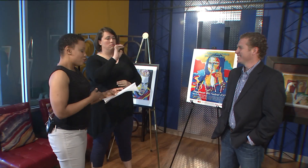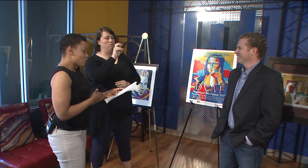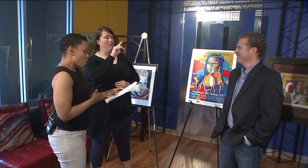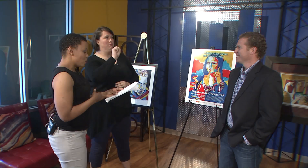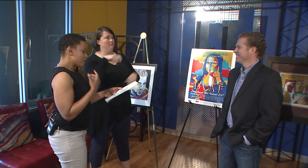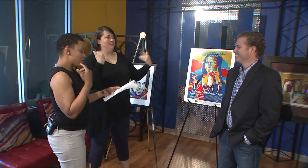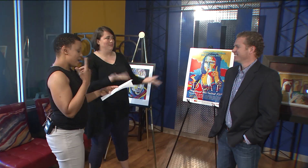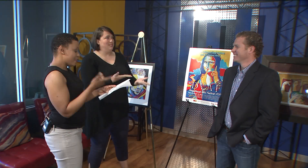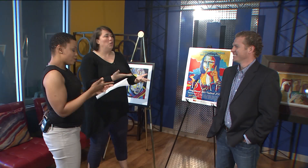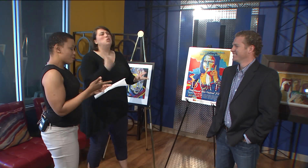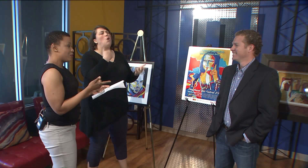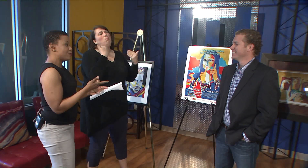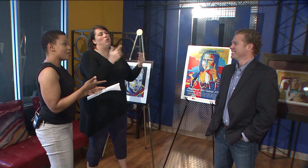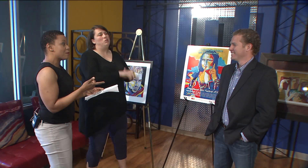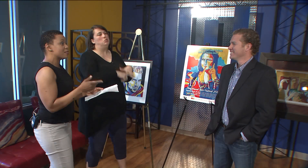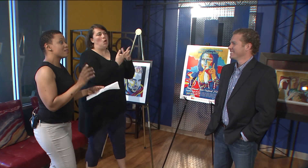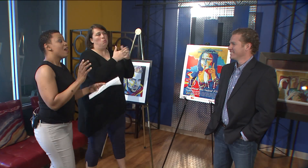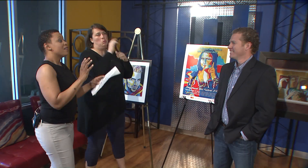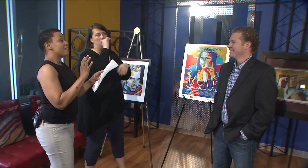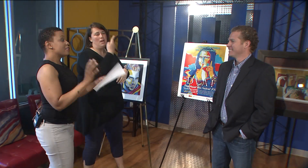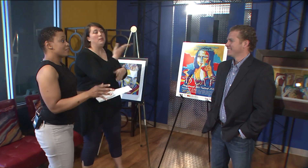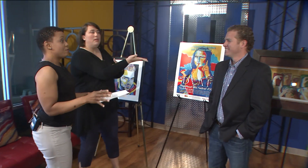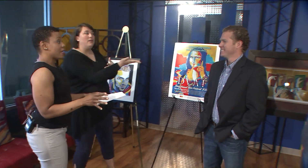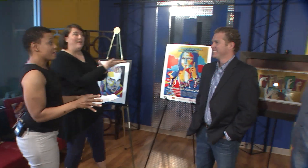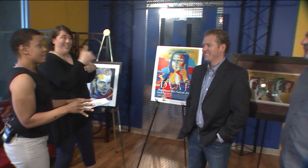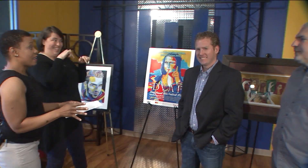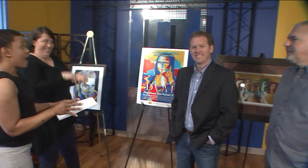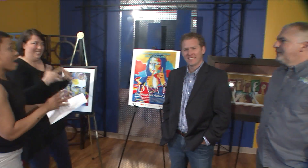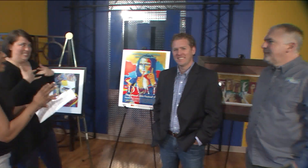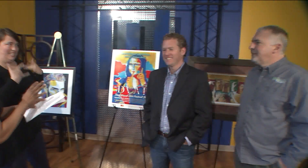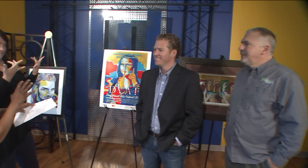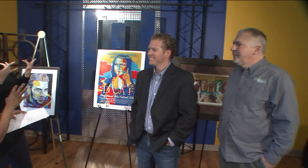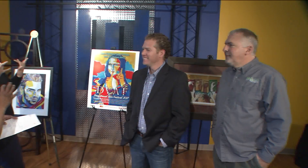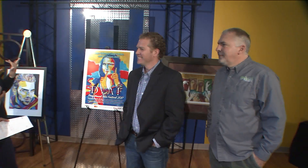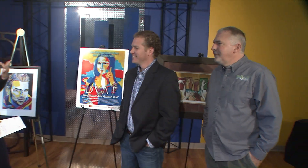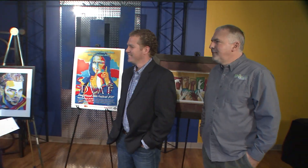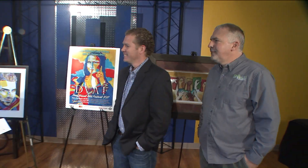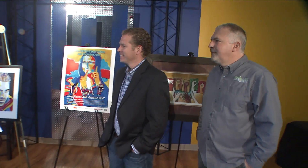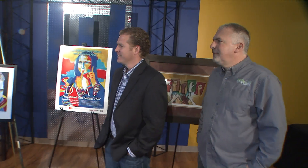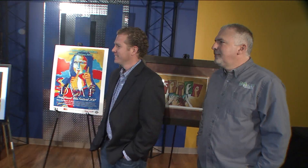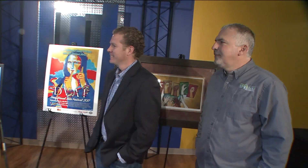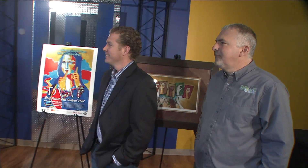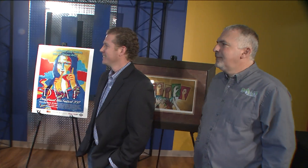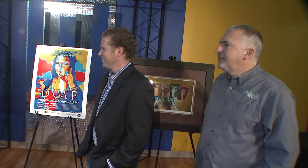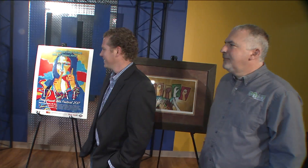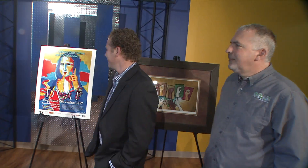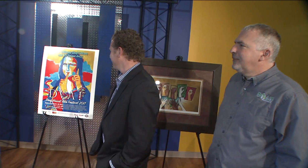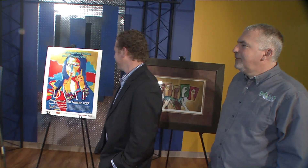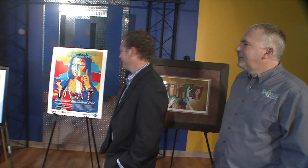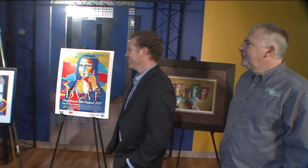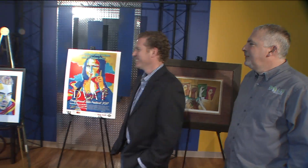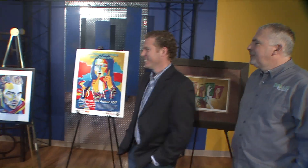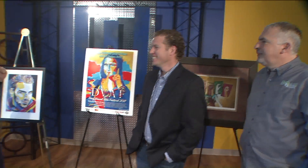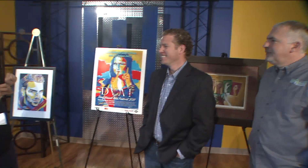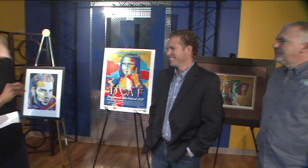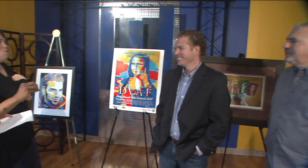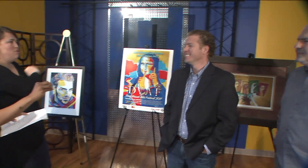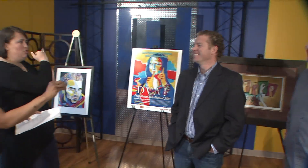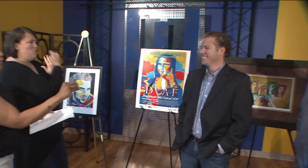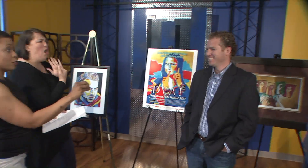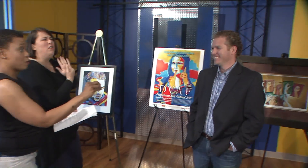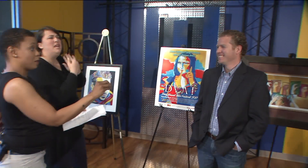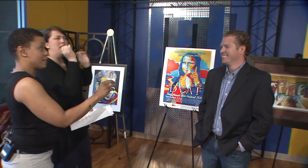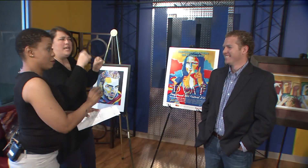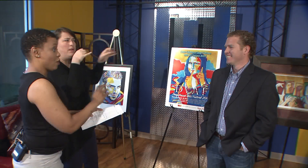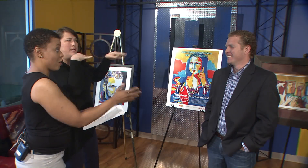here. So, let me go ahead and start with you, Thomas. This event, I see some really absolutely gorgeous art.